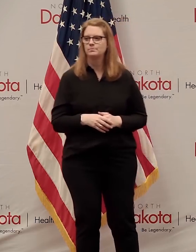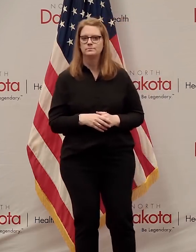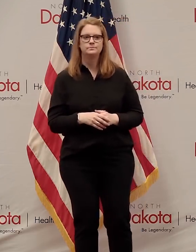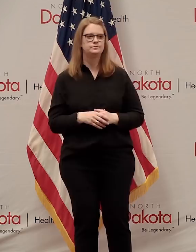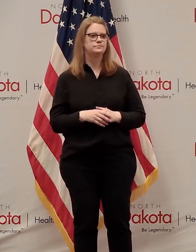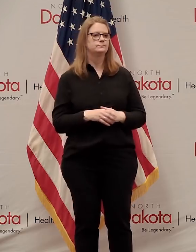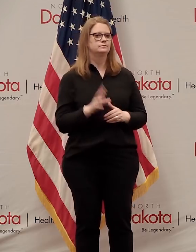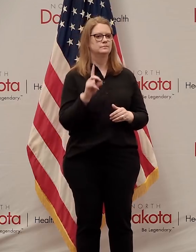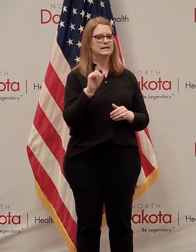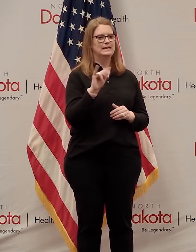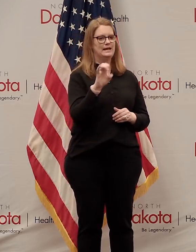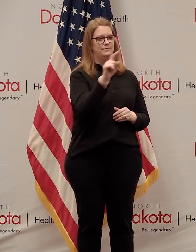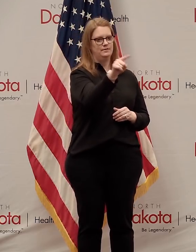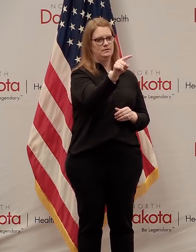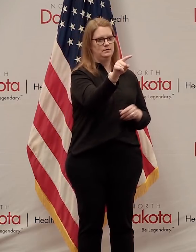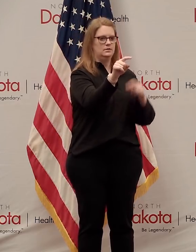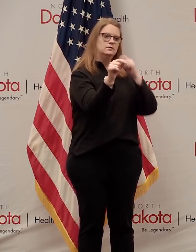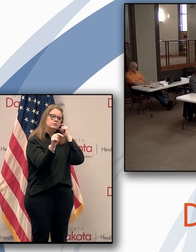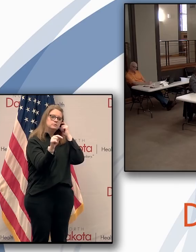I'm going to go with Dave first.